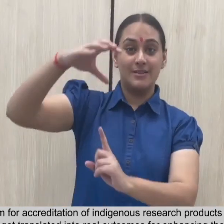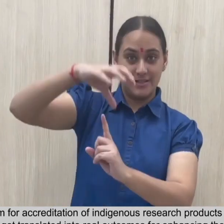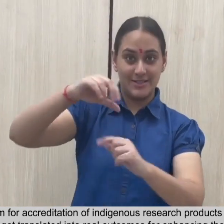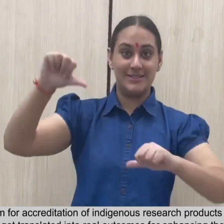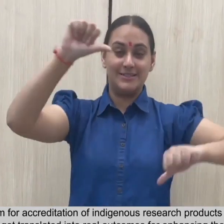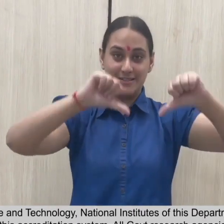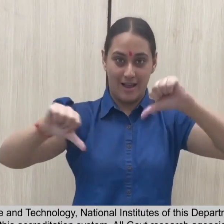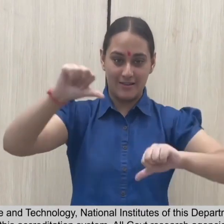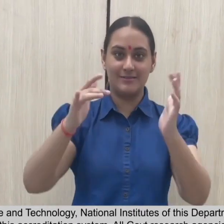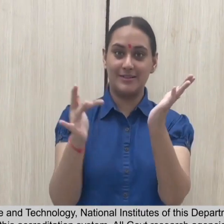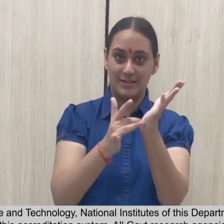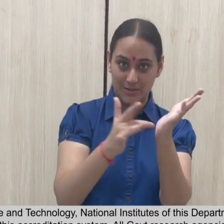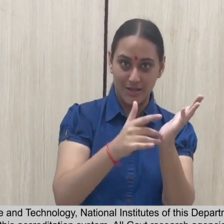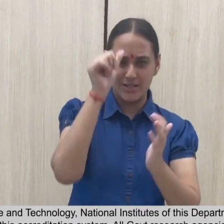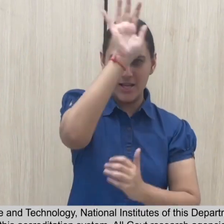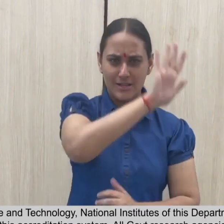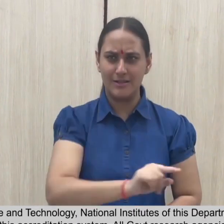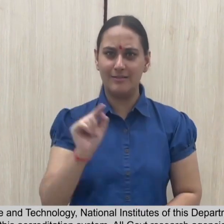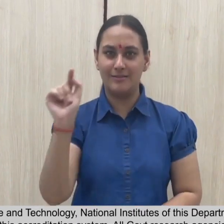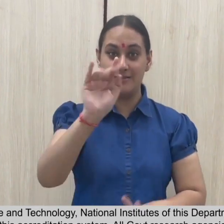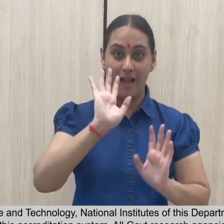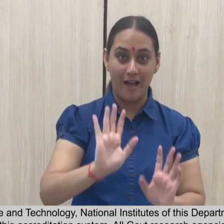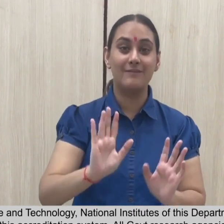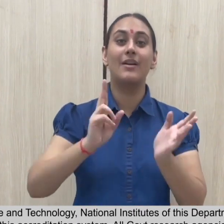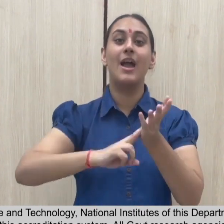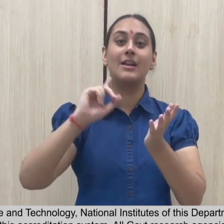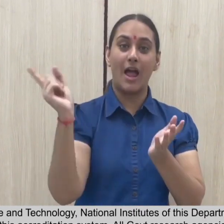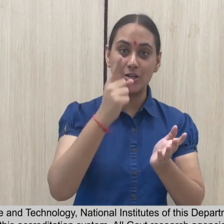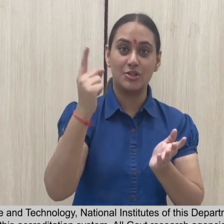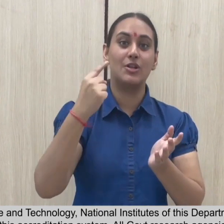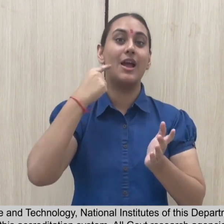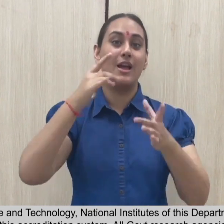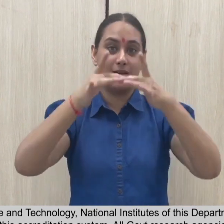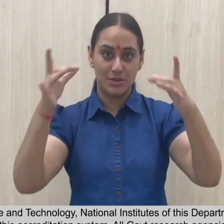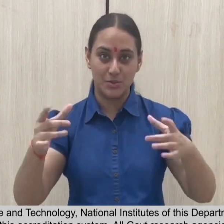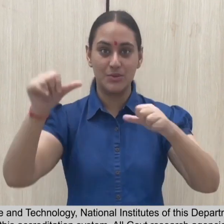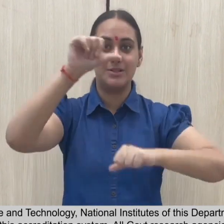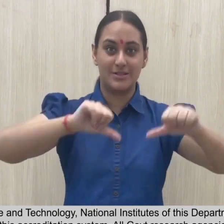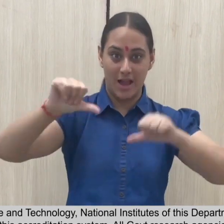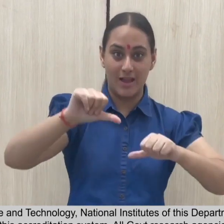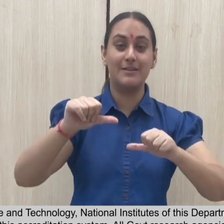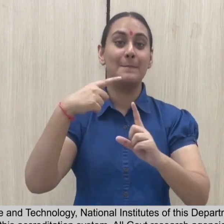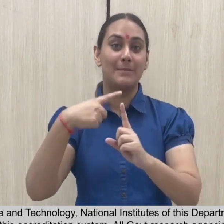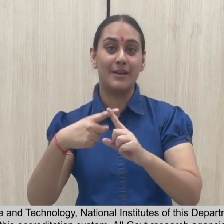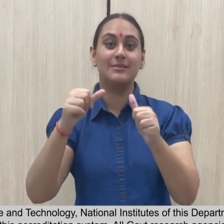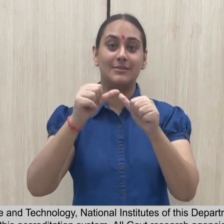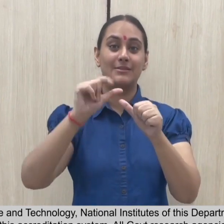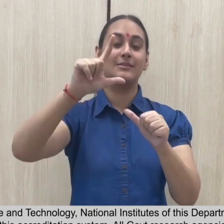The Department of Science and Technology, National Institutes of this Department and Alimco should be an